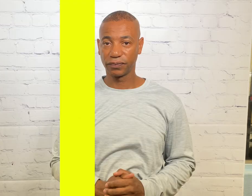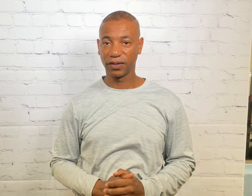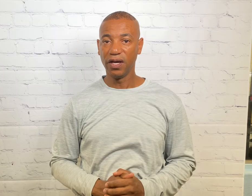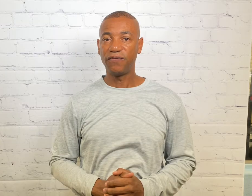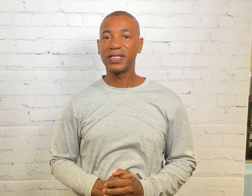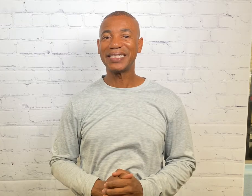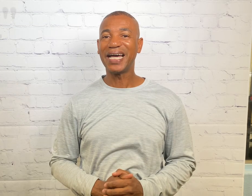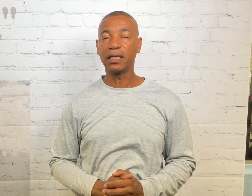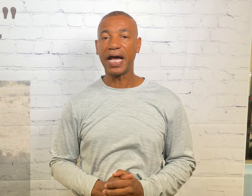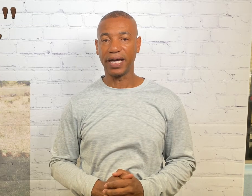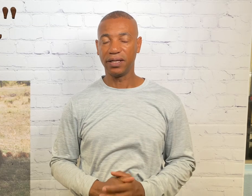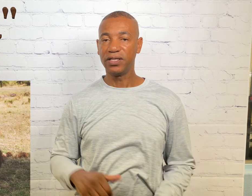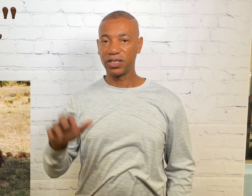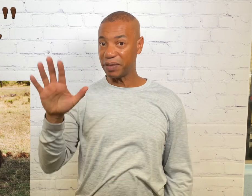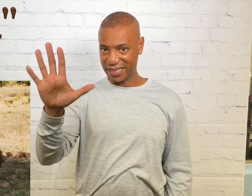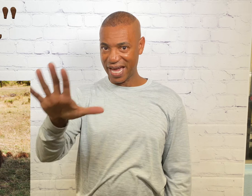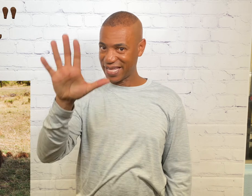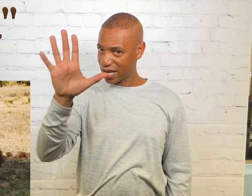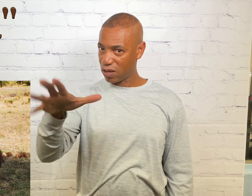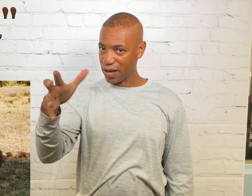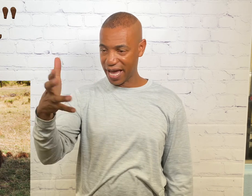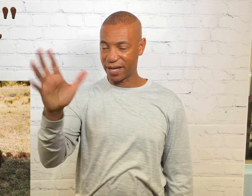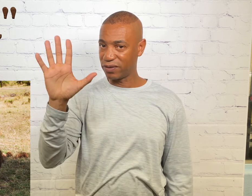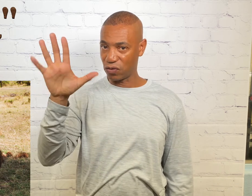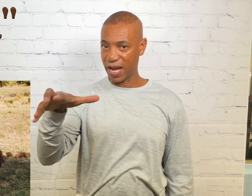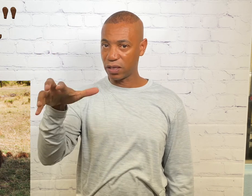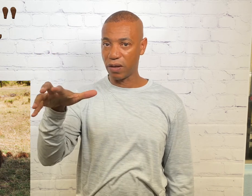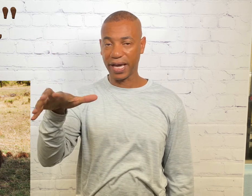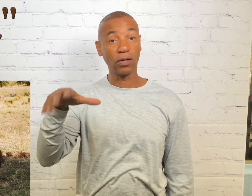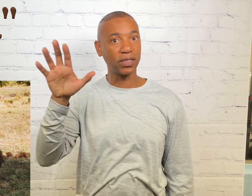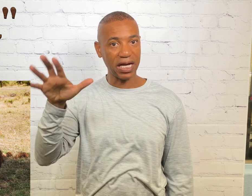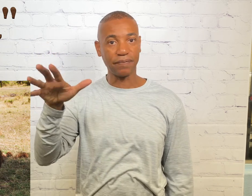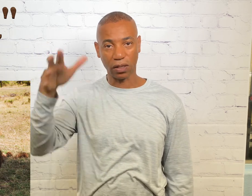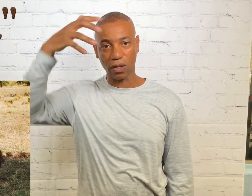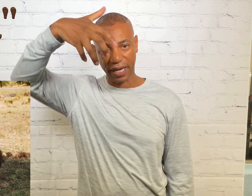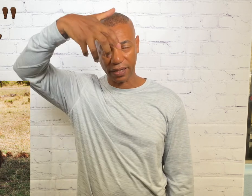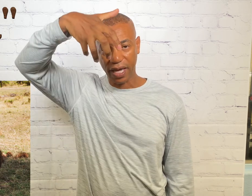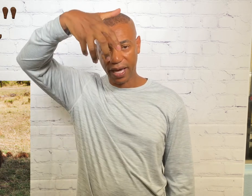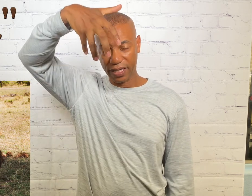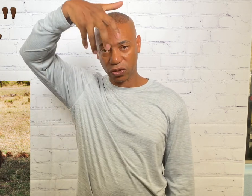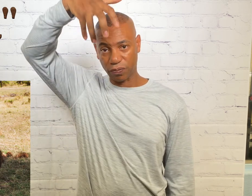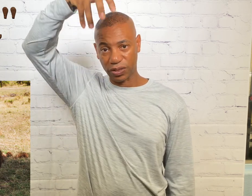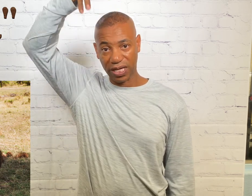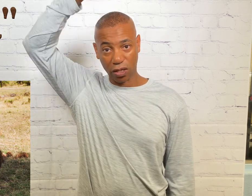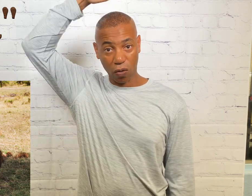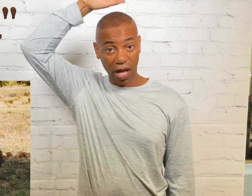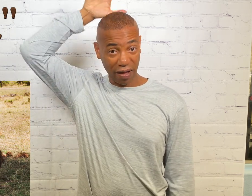For the sign lion simply take that claw hand. The right claw hand or the dominant claw hand. And it's going to pretend to go up